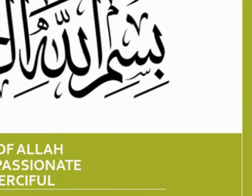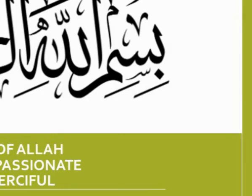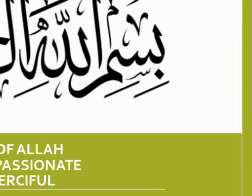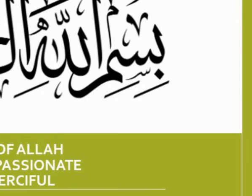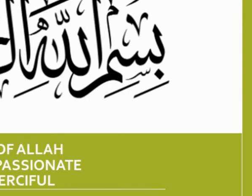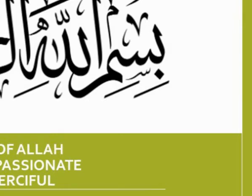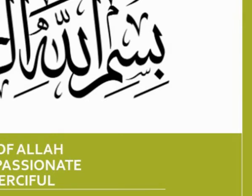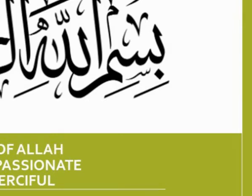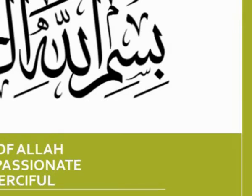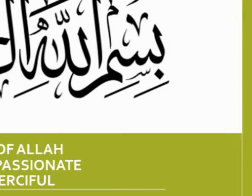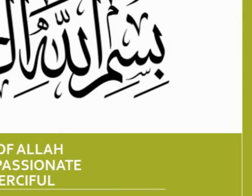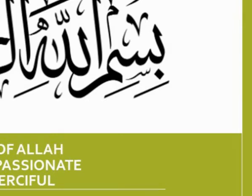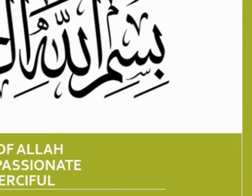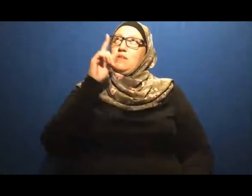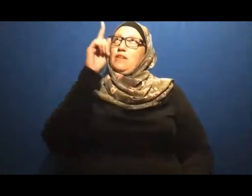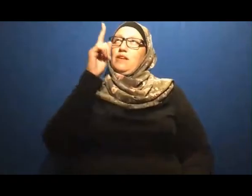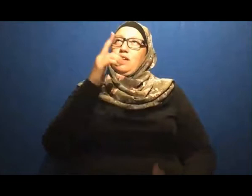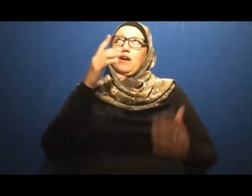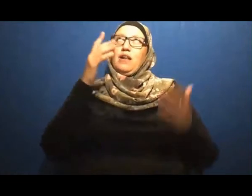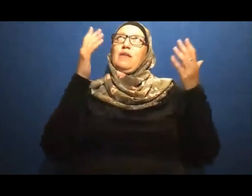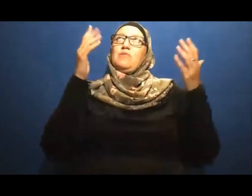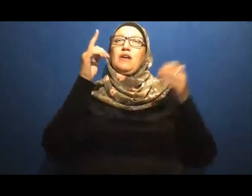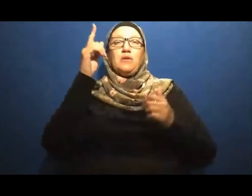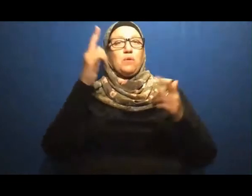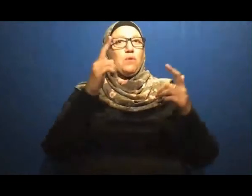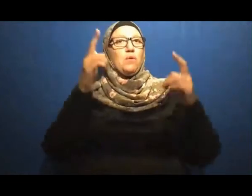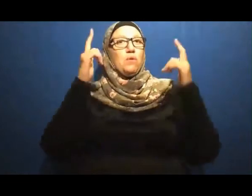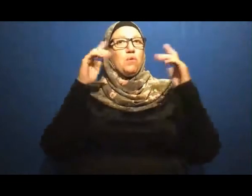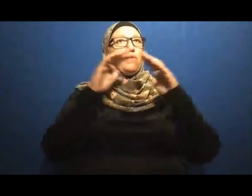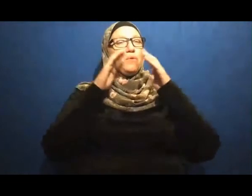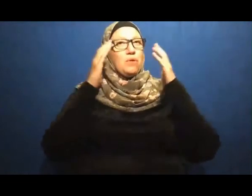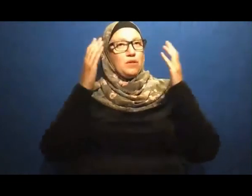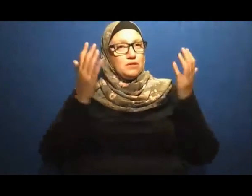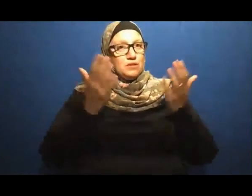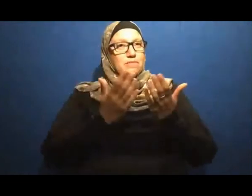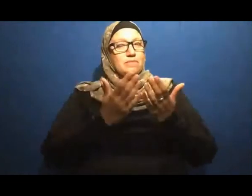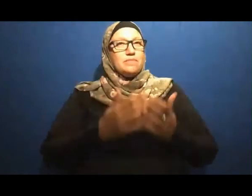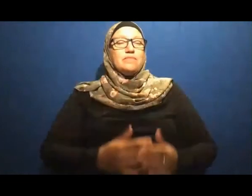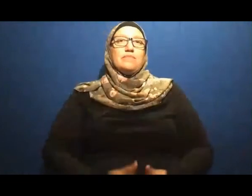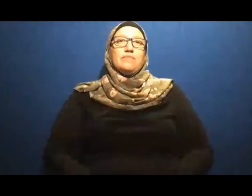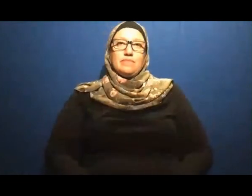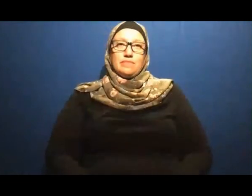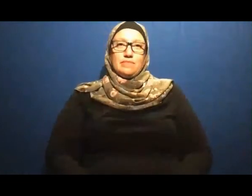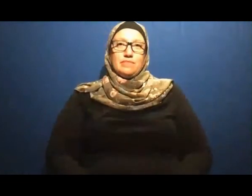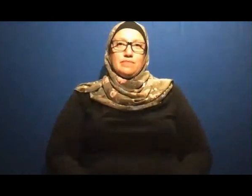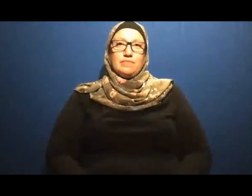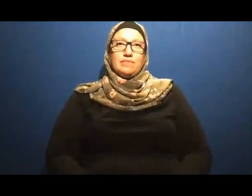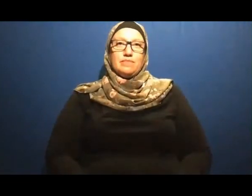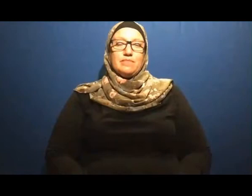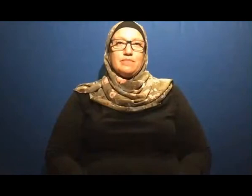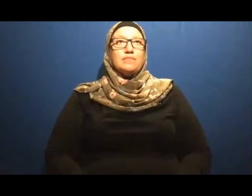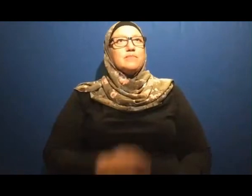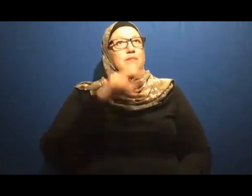salatu wa salamu ala sayyidina wa nabiyina wa tabib nufusina wa habib gulubina abil